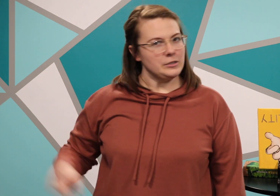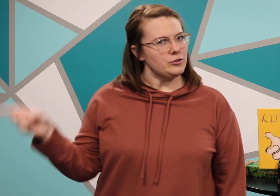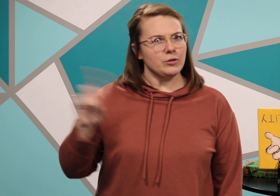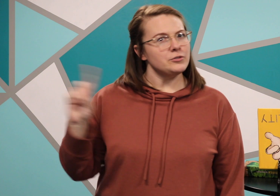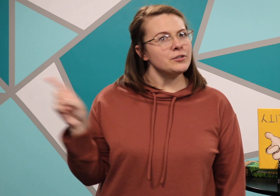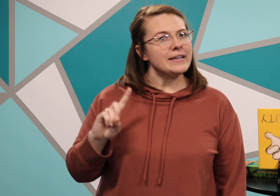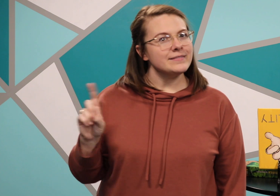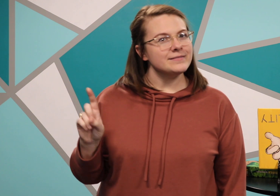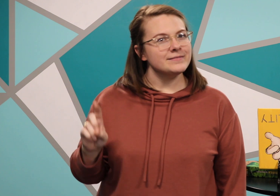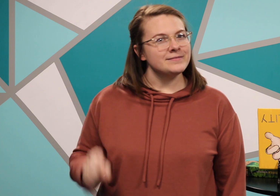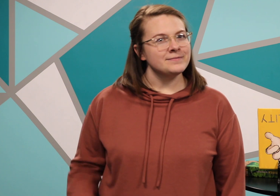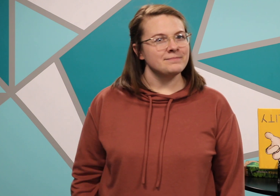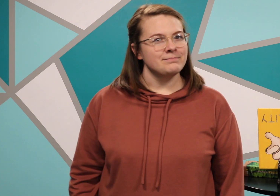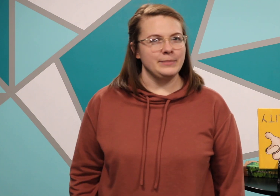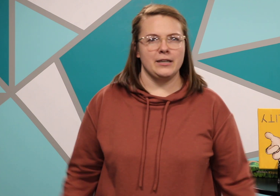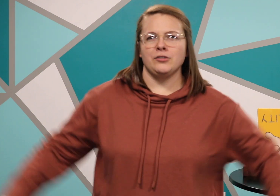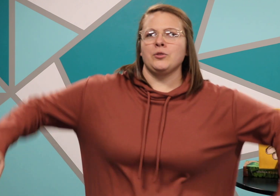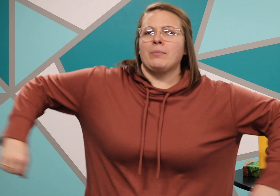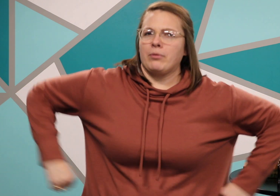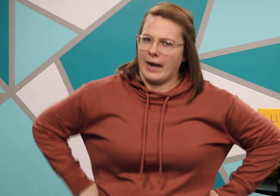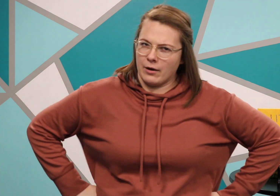Don't do it because you are proud.